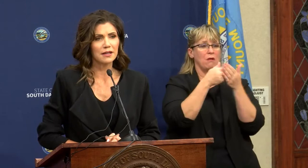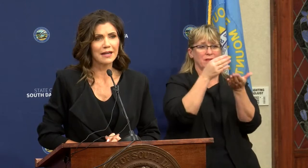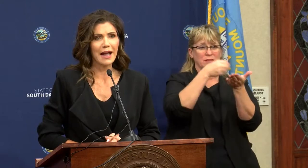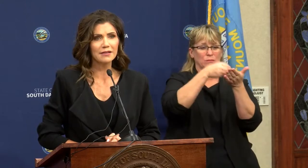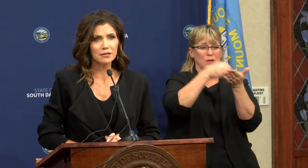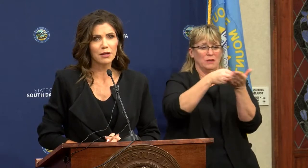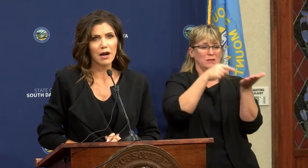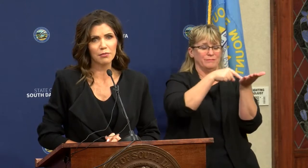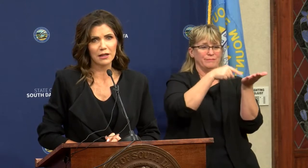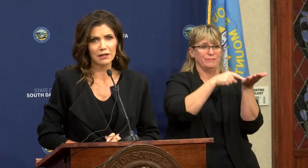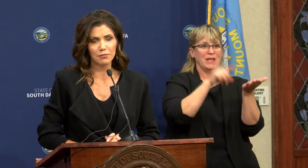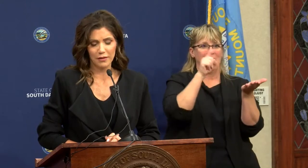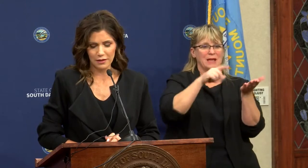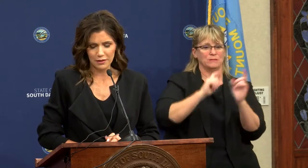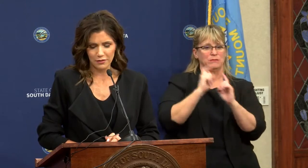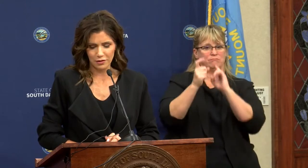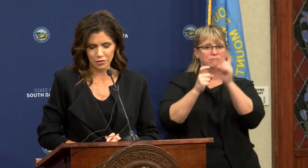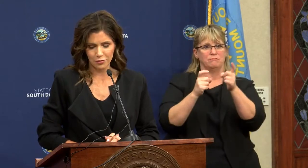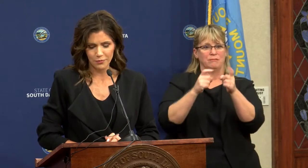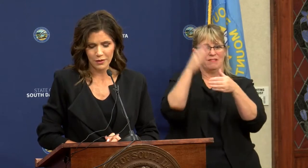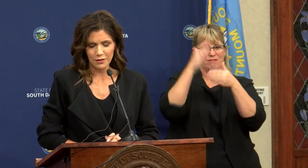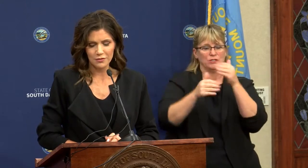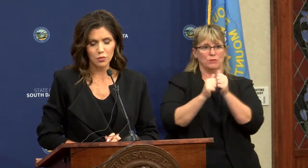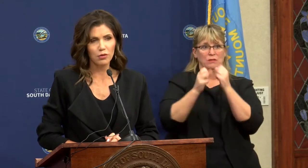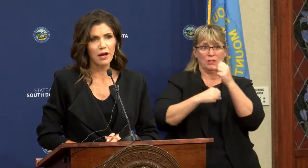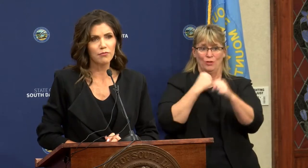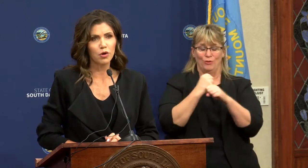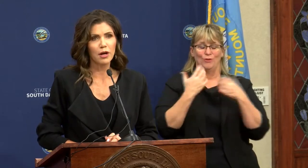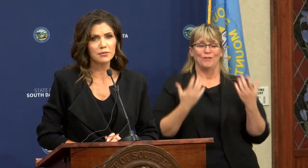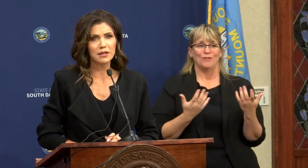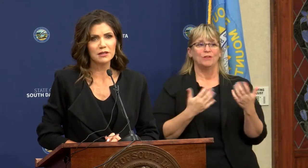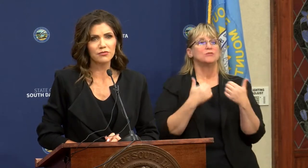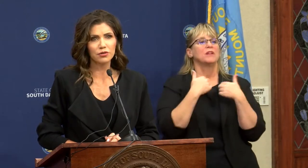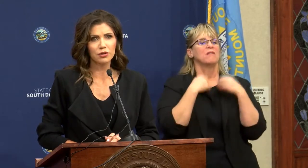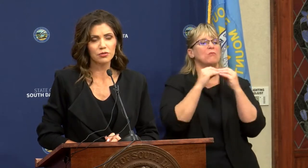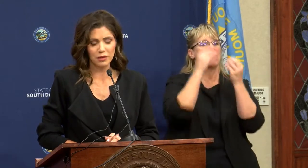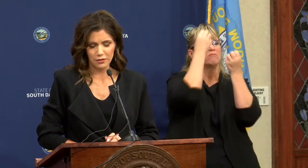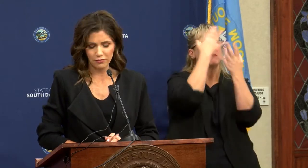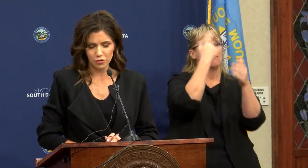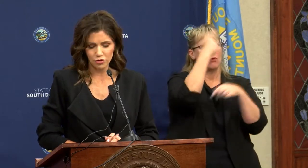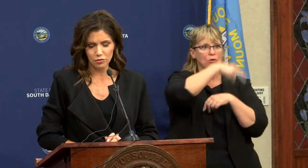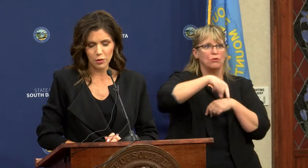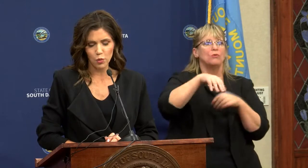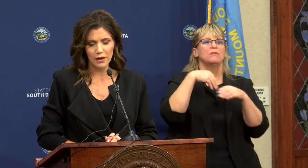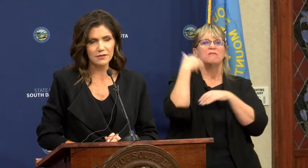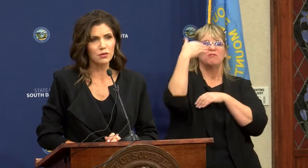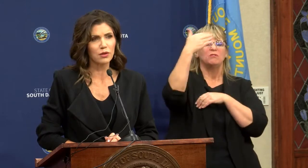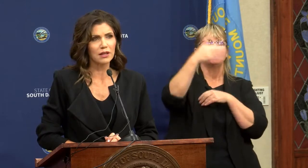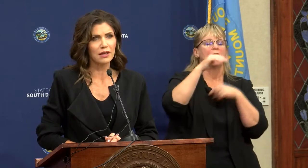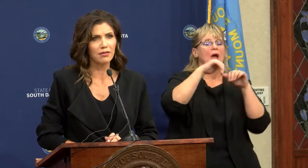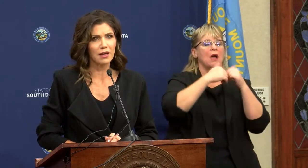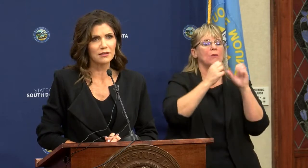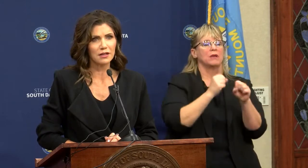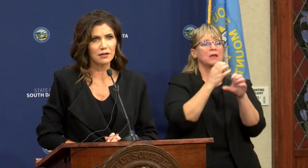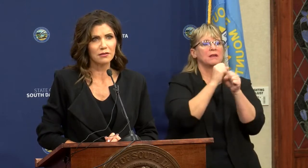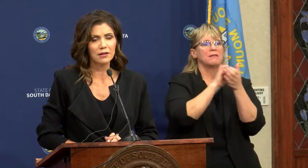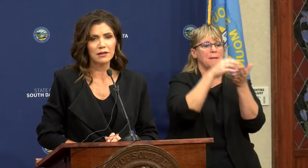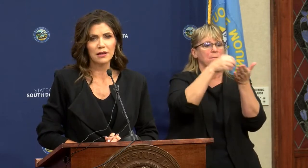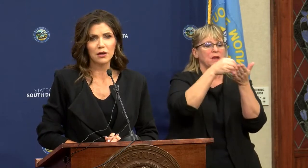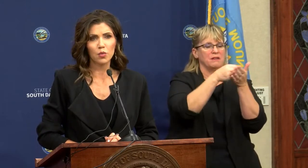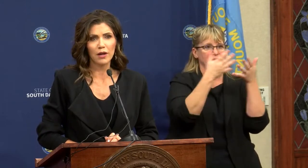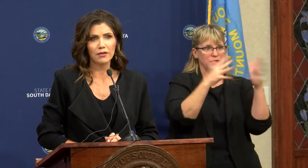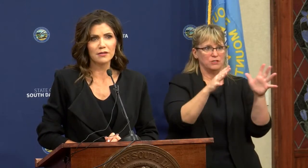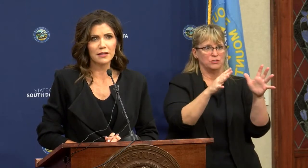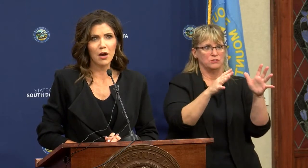is that it has to be obligated by the end of the year. So we'll have more updates for you in the future on ways that we can get that done